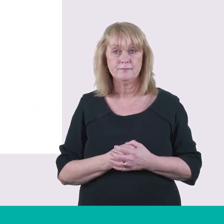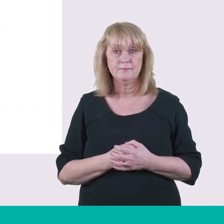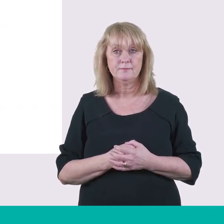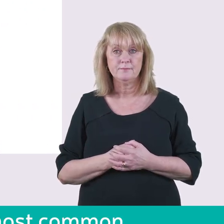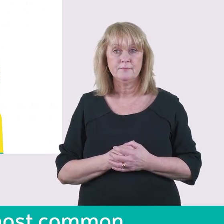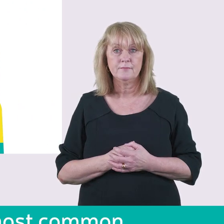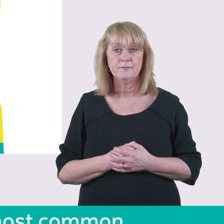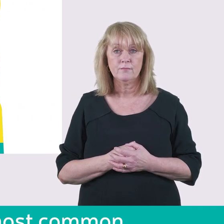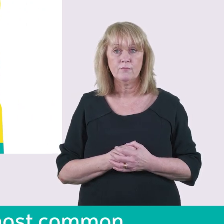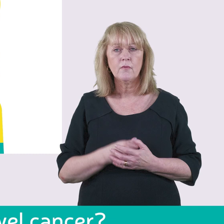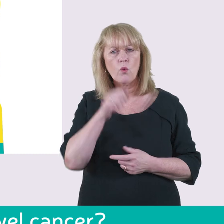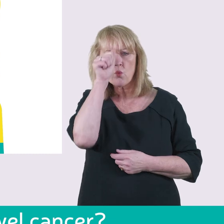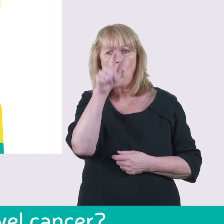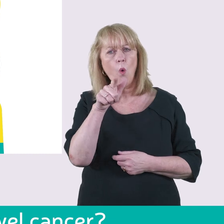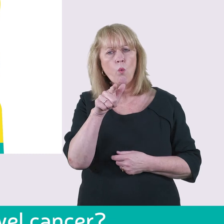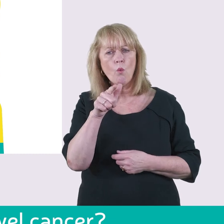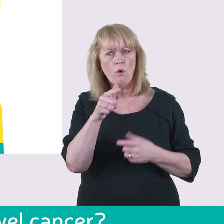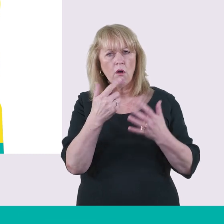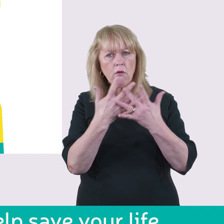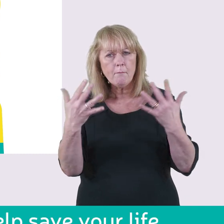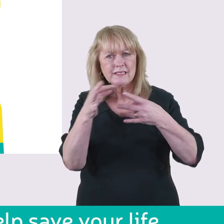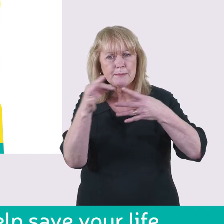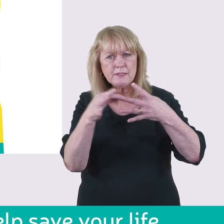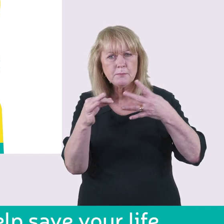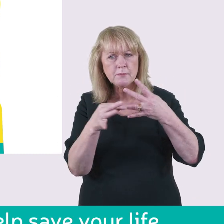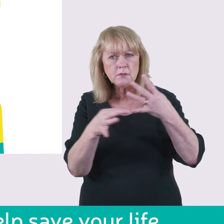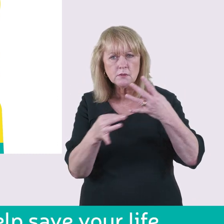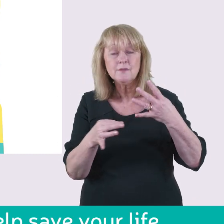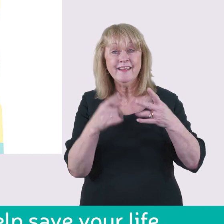Do you know the most common symptoms of bowel cancer? Knowing them could help save your life.